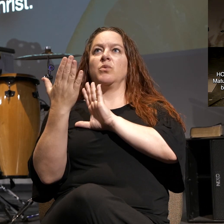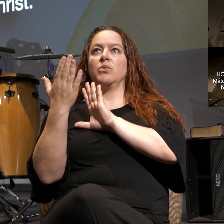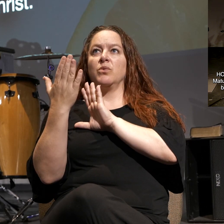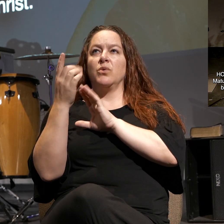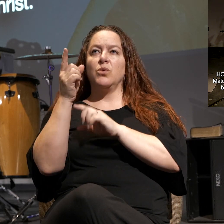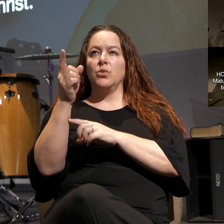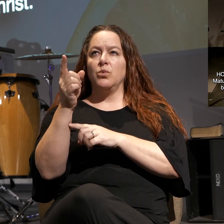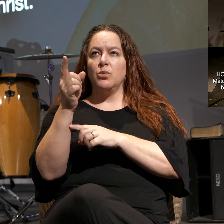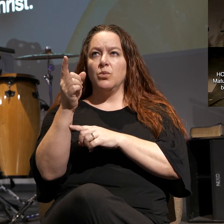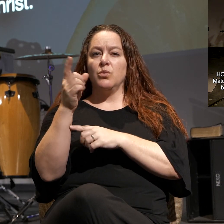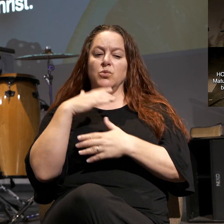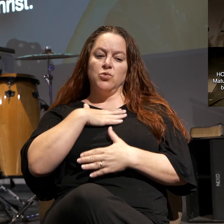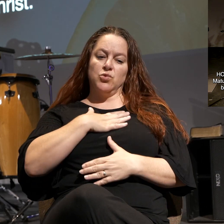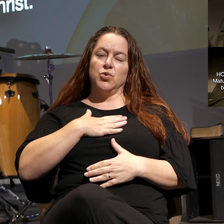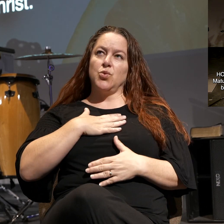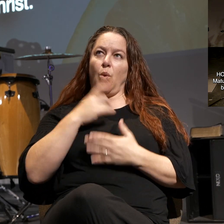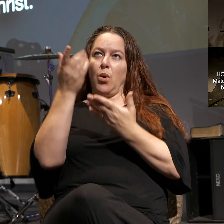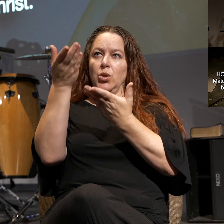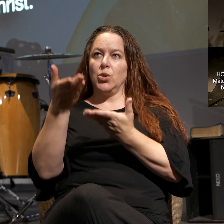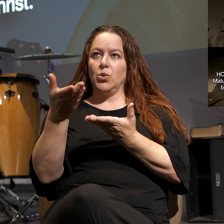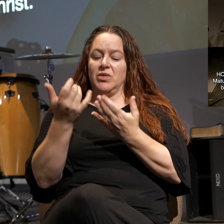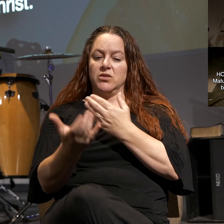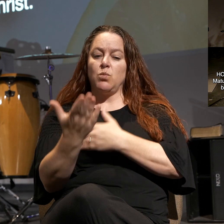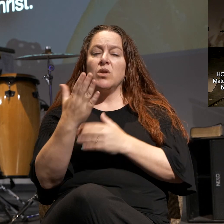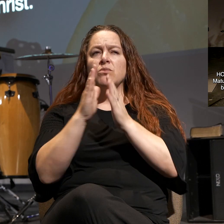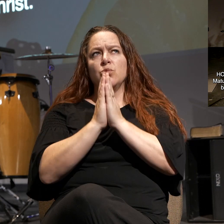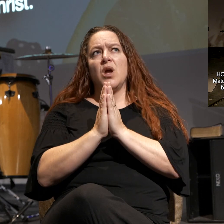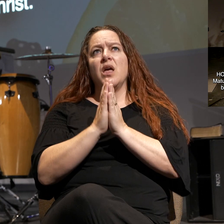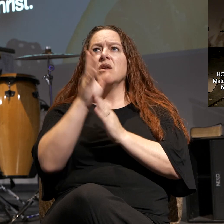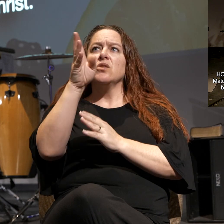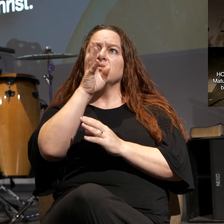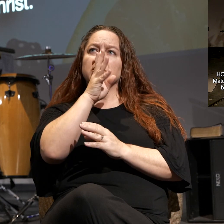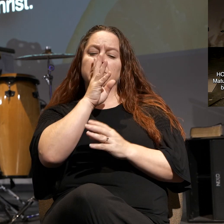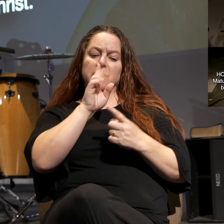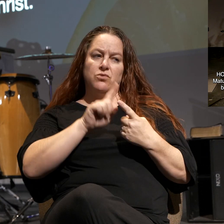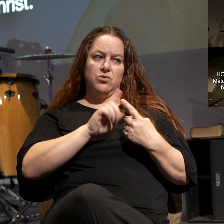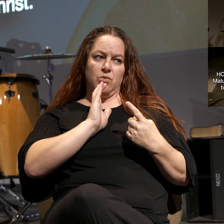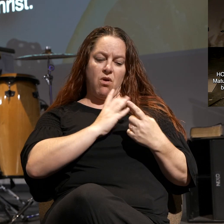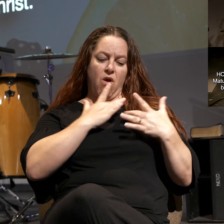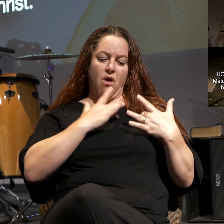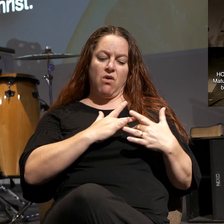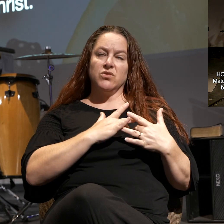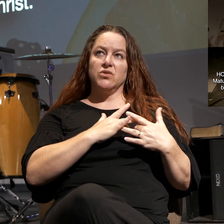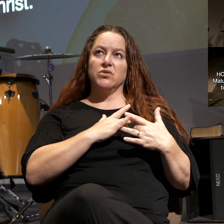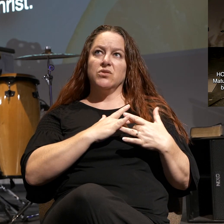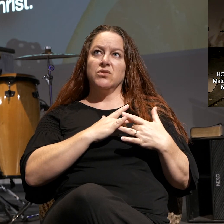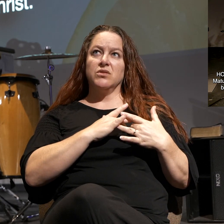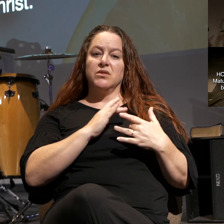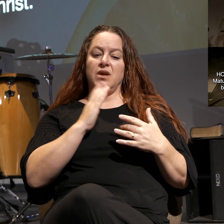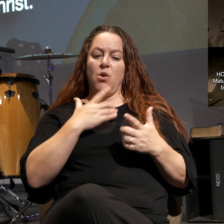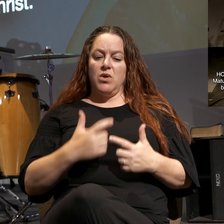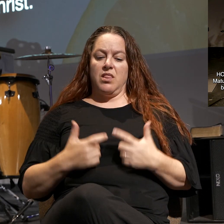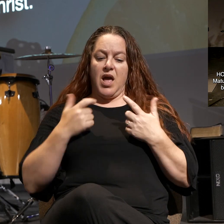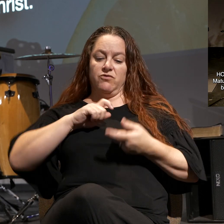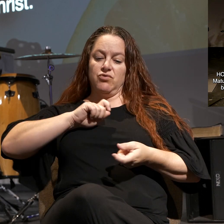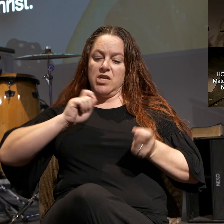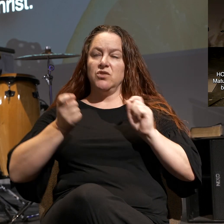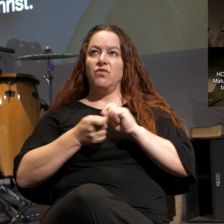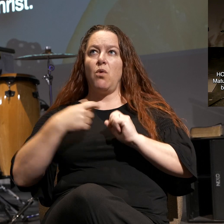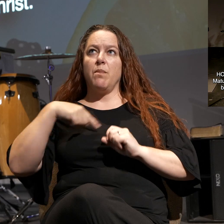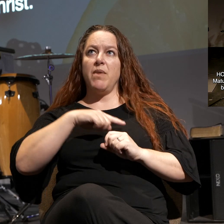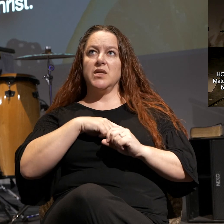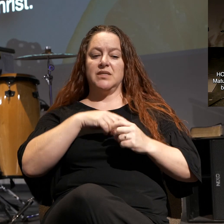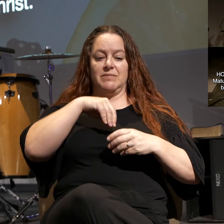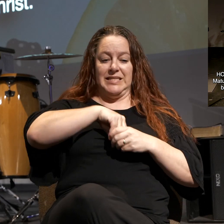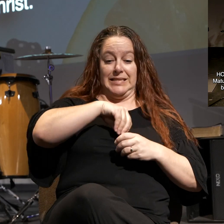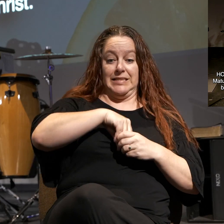and enjoying you this morning. We pray that you would speak to our hearts and our lives, transform us from